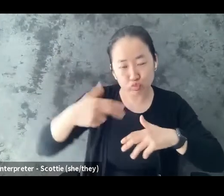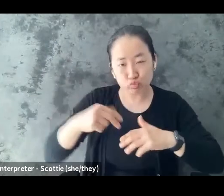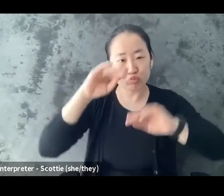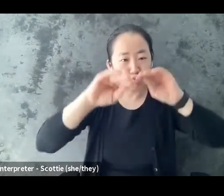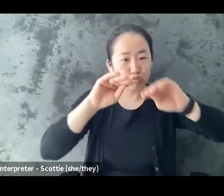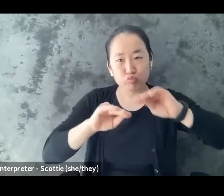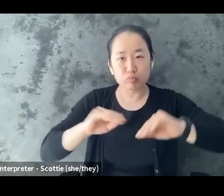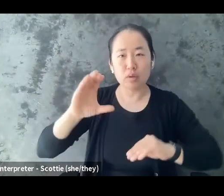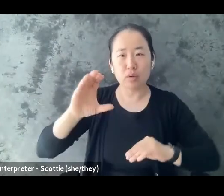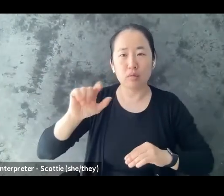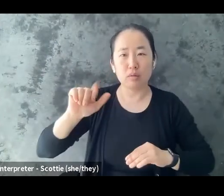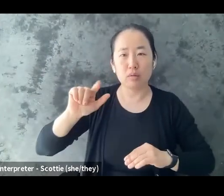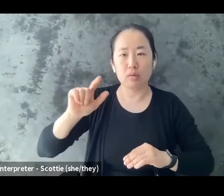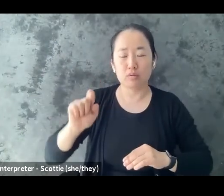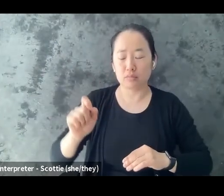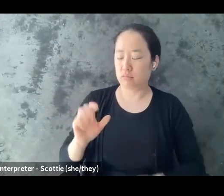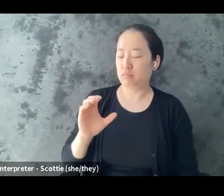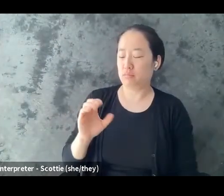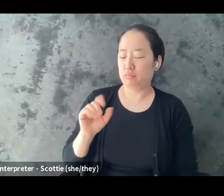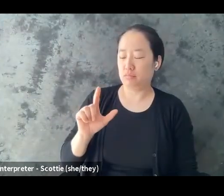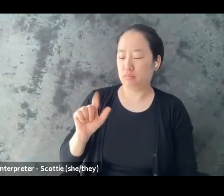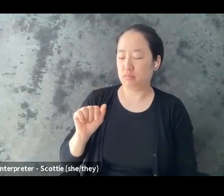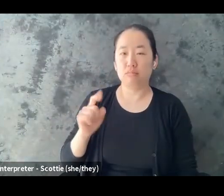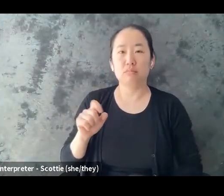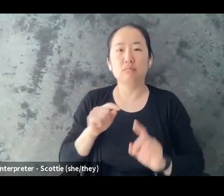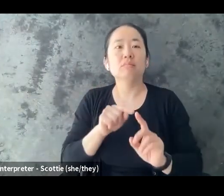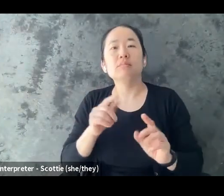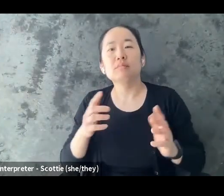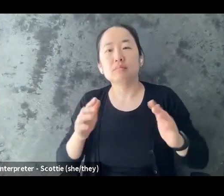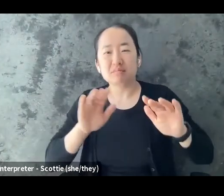that it's had on you so there's a lot of different options that you can explore for that too